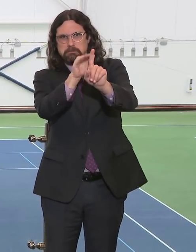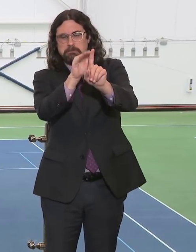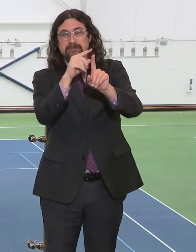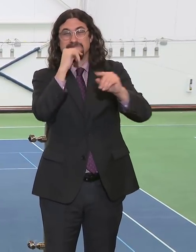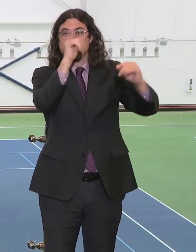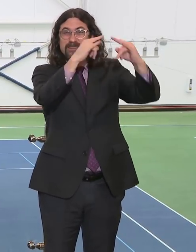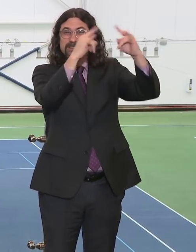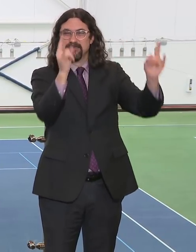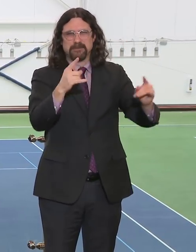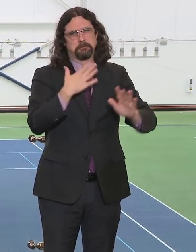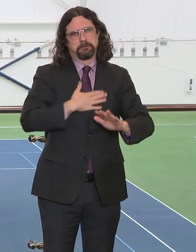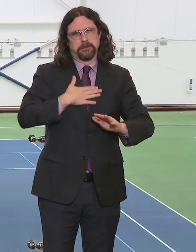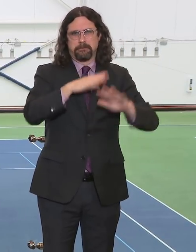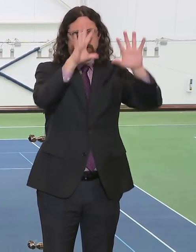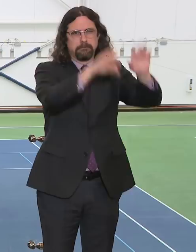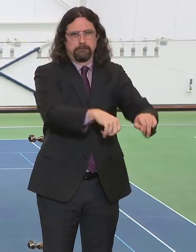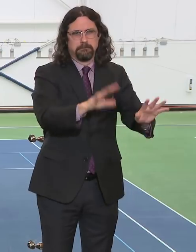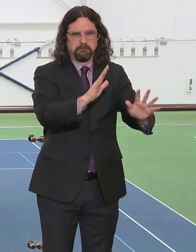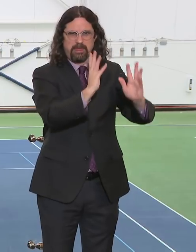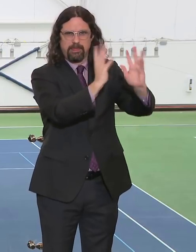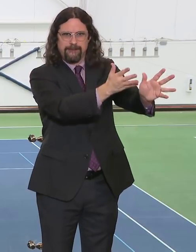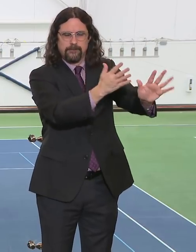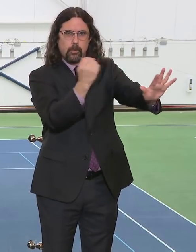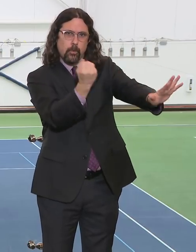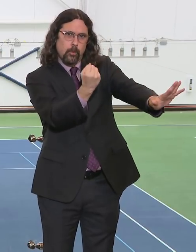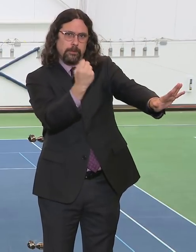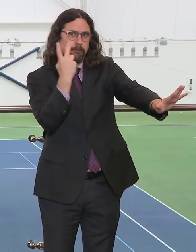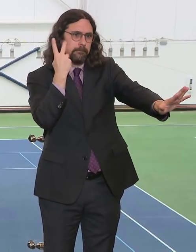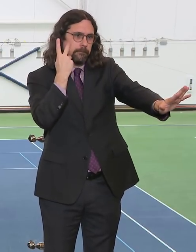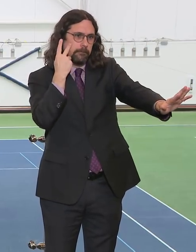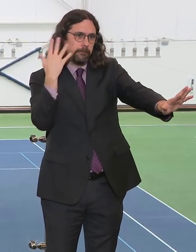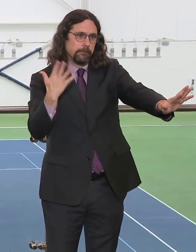need, because the changes or the requirements continue to change every day.